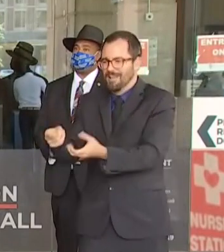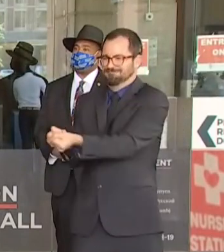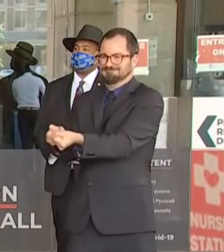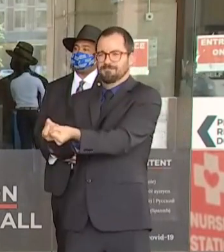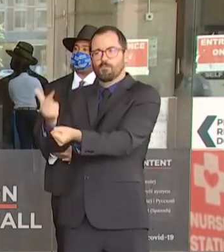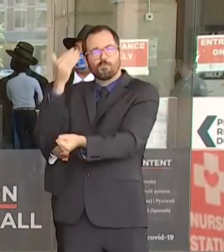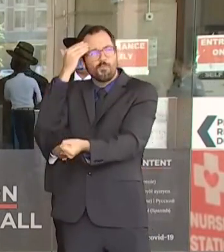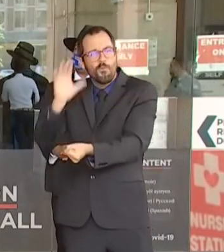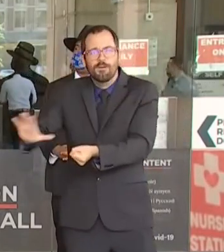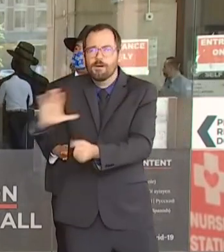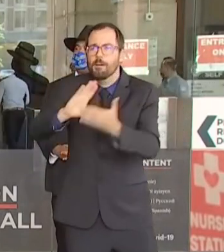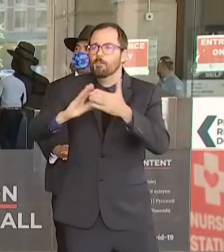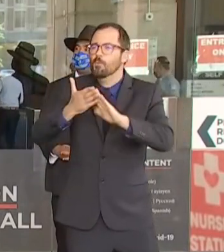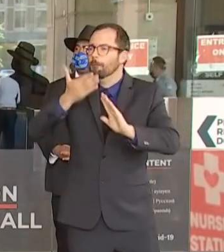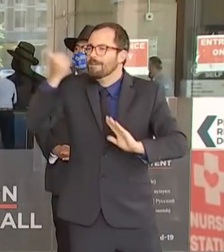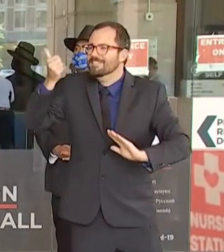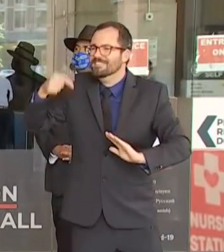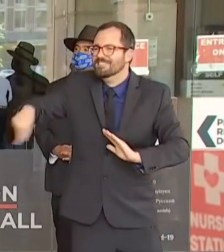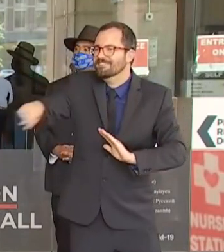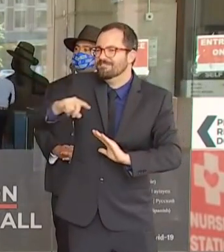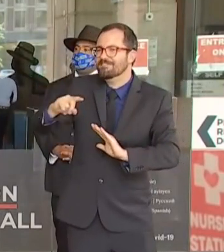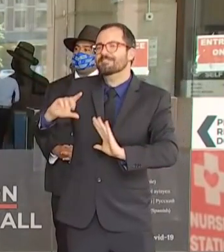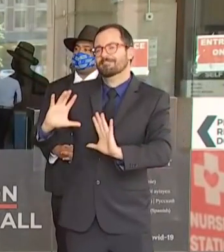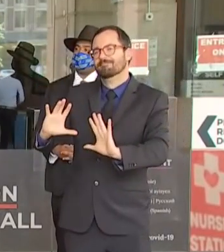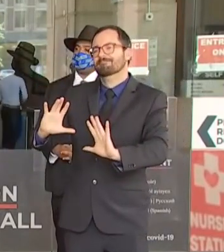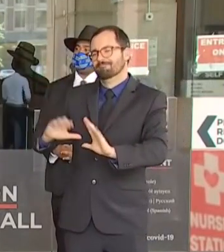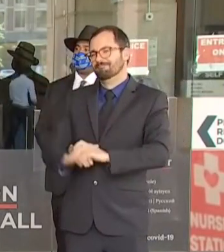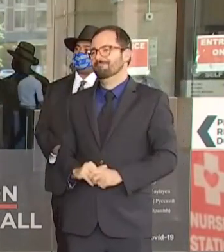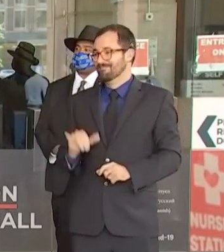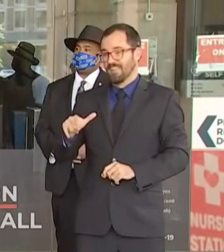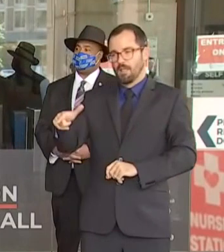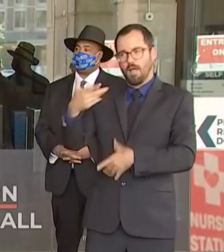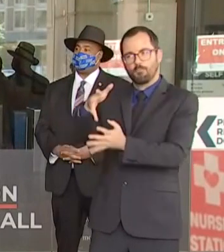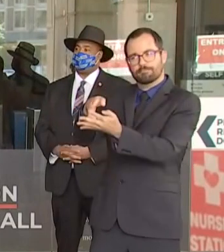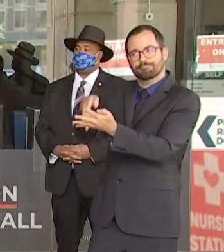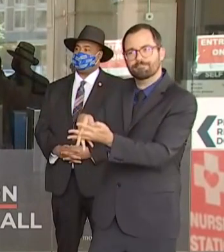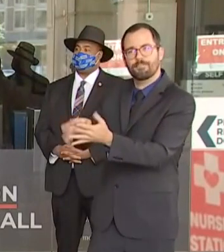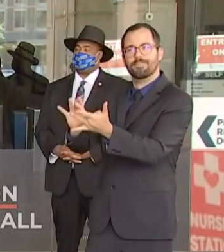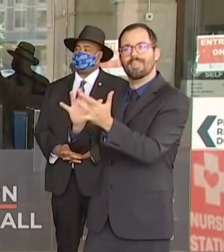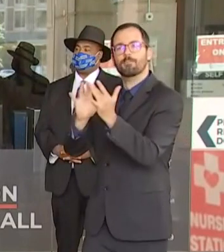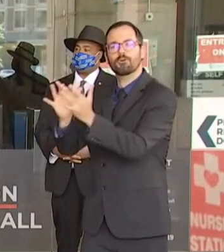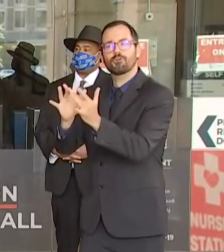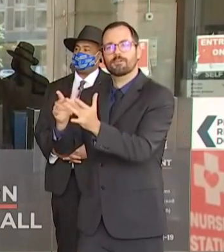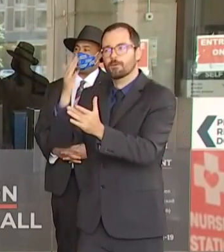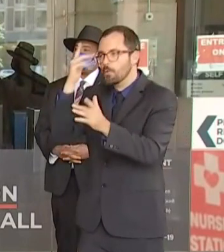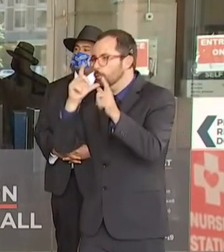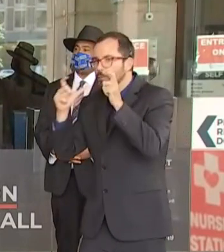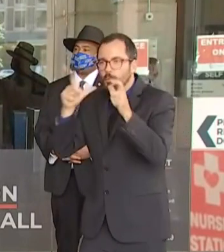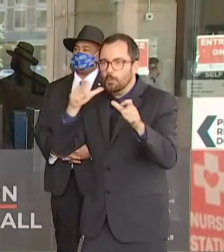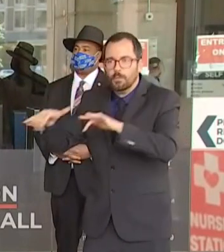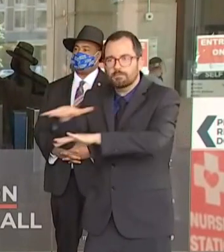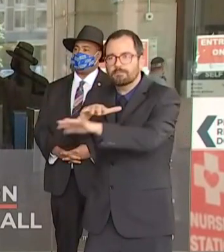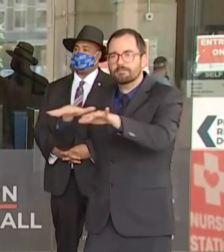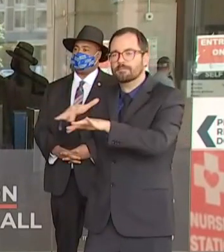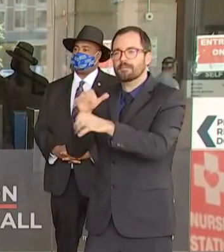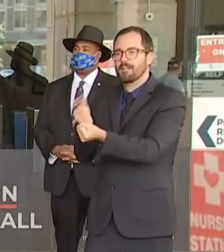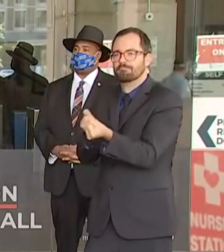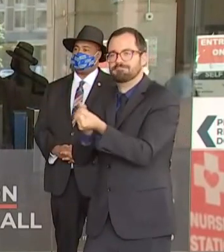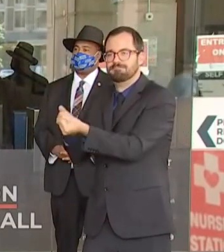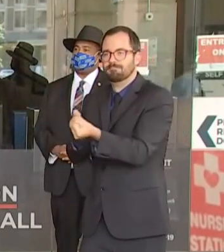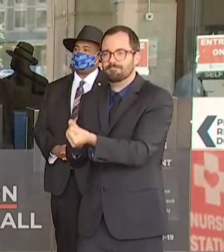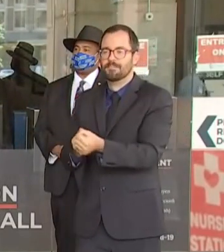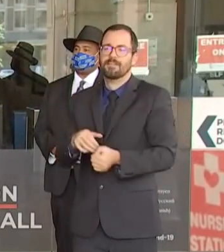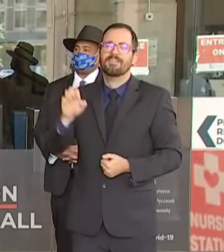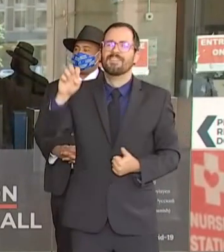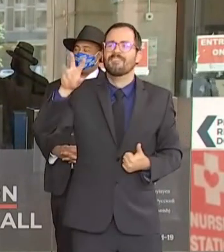is. There are high impact community organizations including EBA based in the South End, the Hyde Square Task